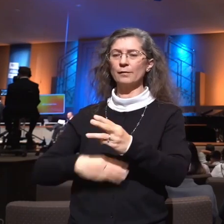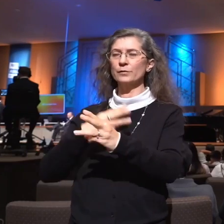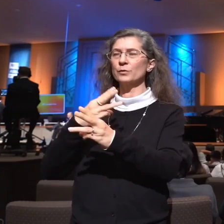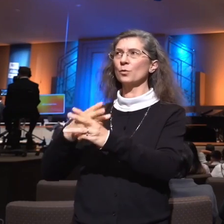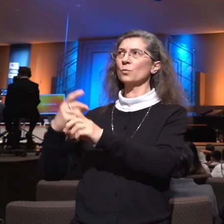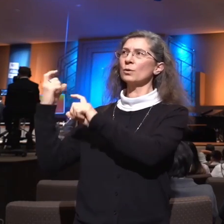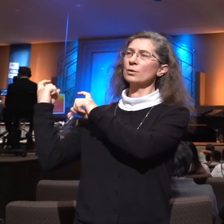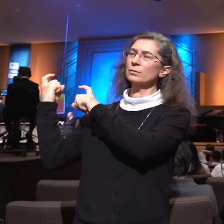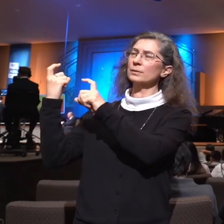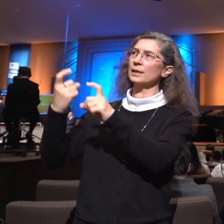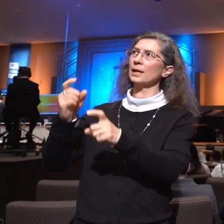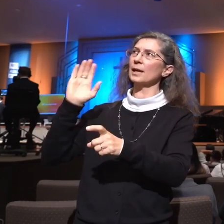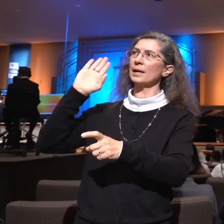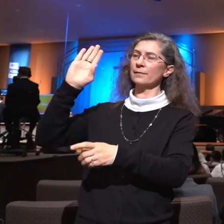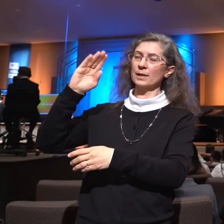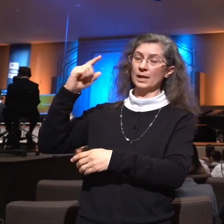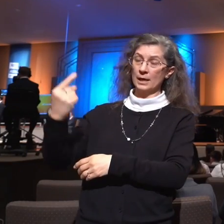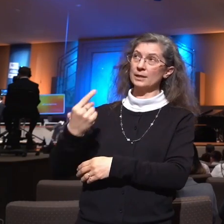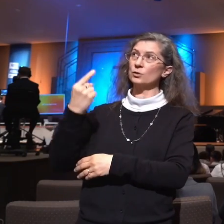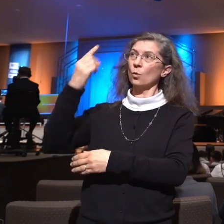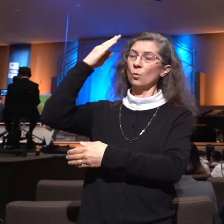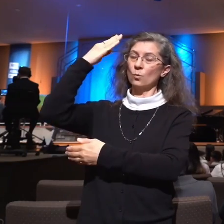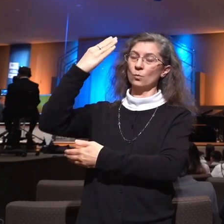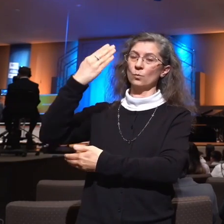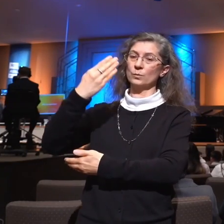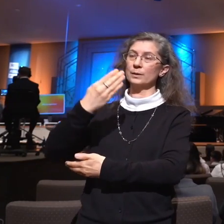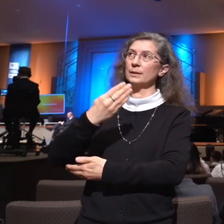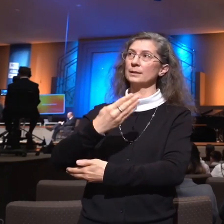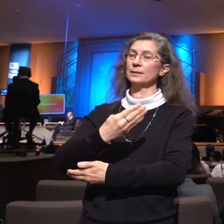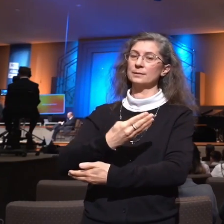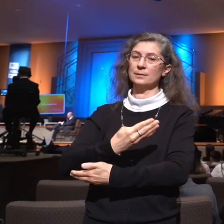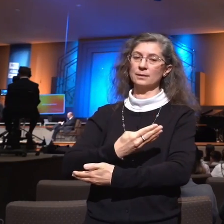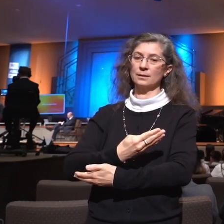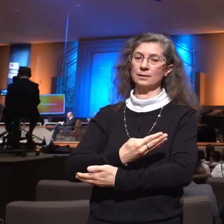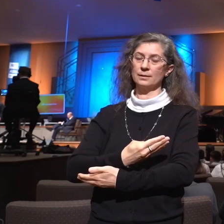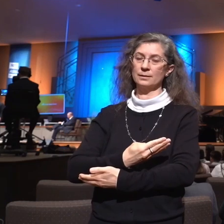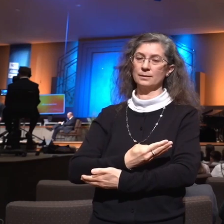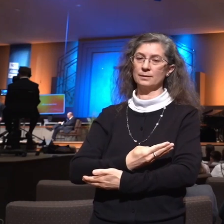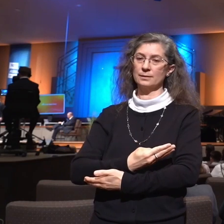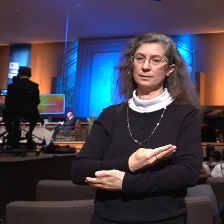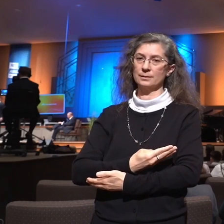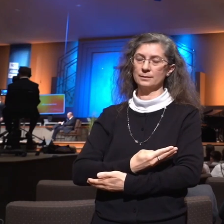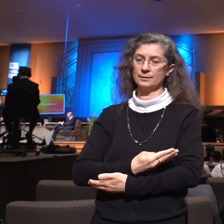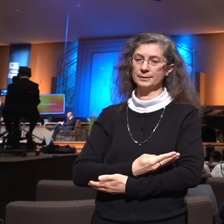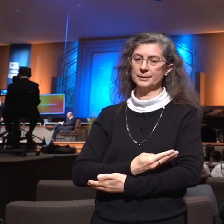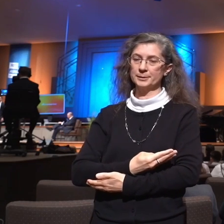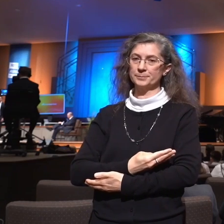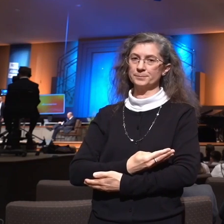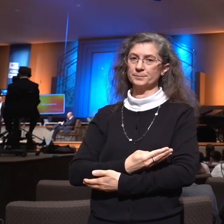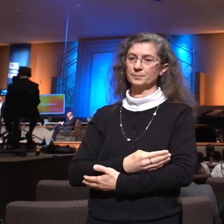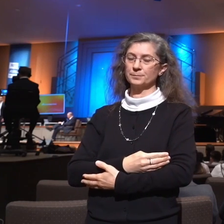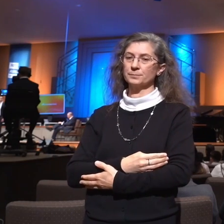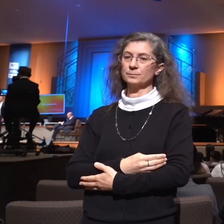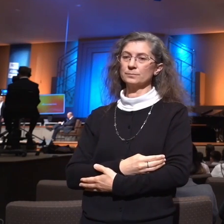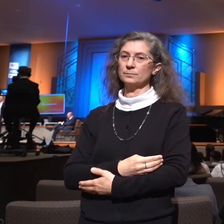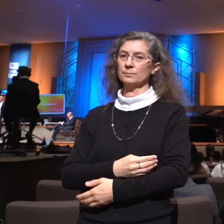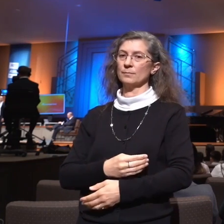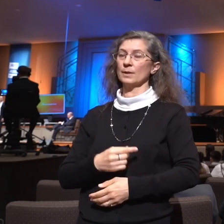His one and only Son. And that is why,